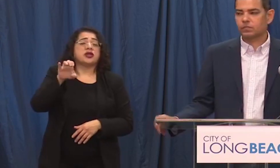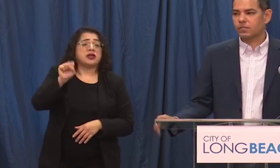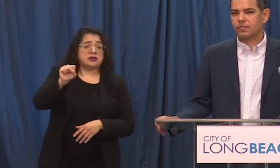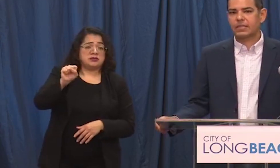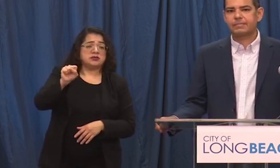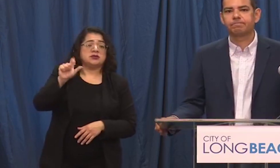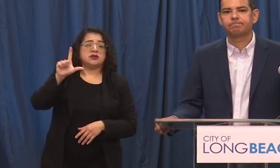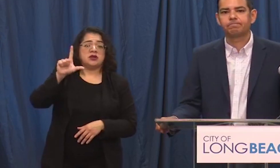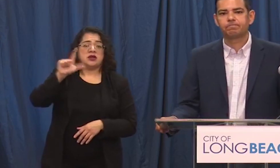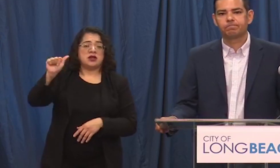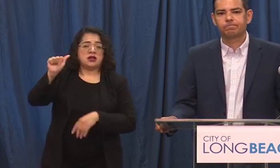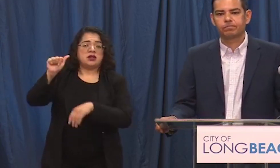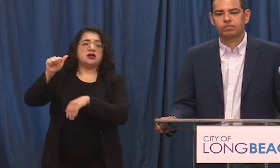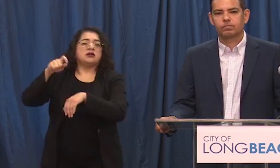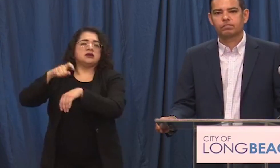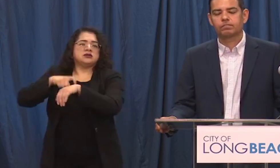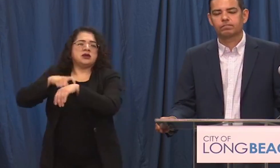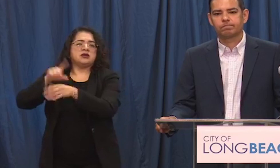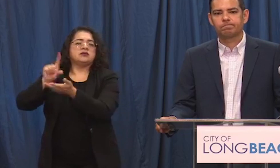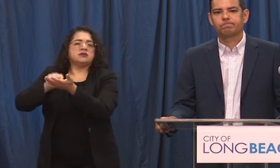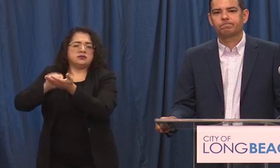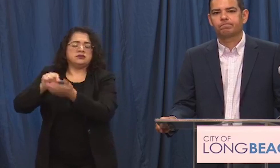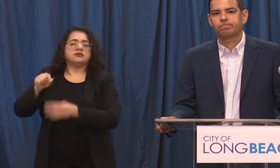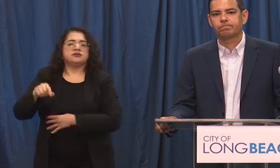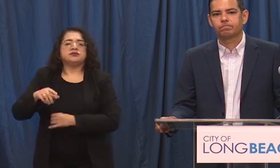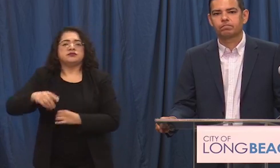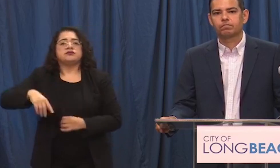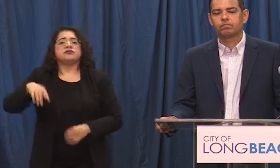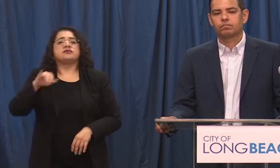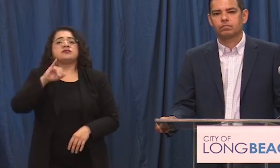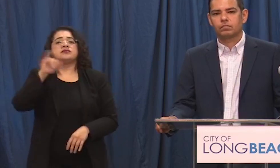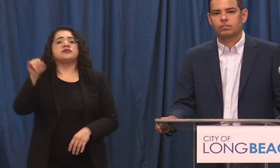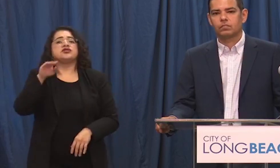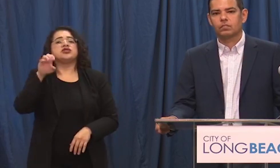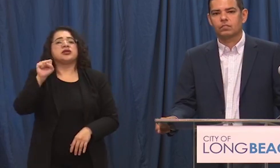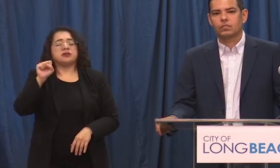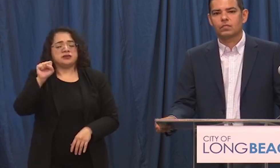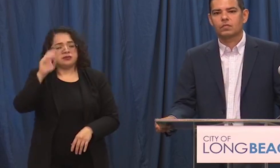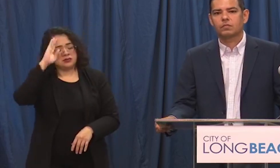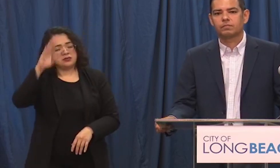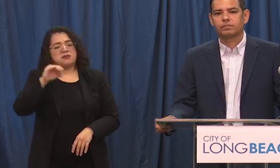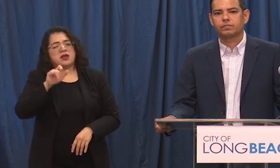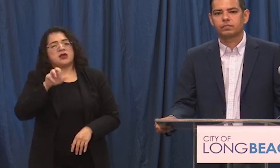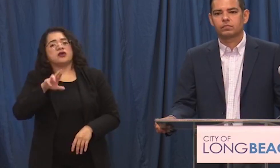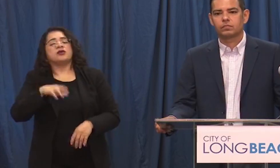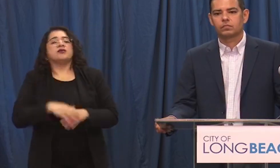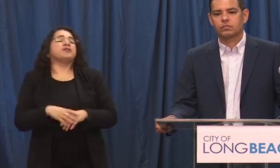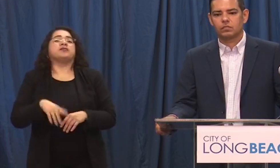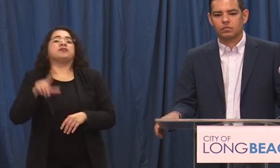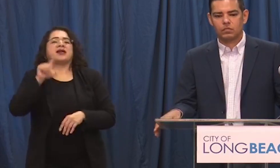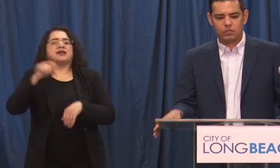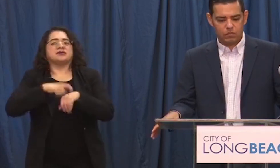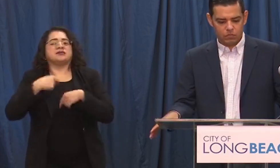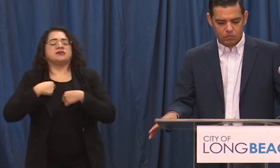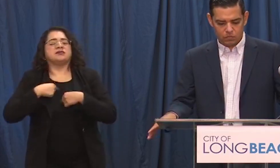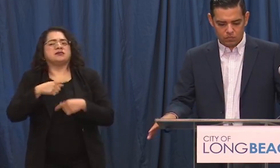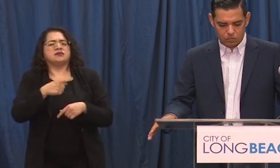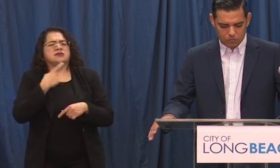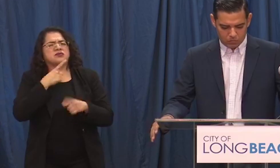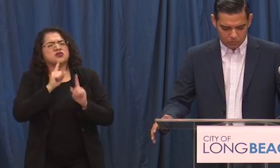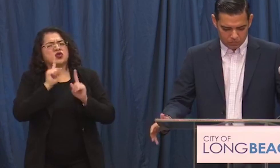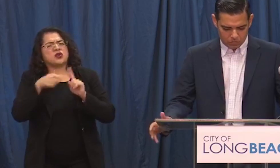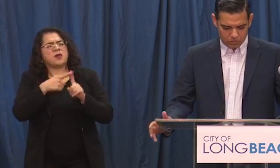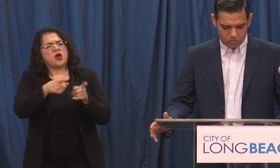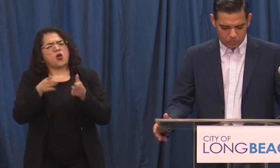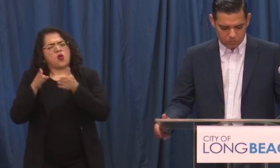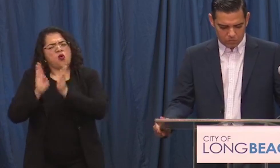hi mayor hi chief uh james from the la times early on in this press conference mayor garcia you referenced uh organized